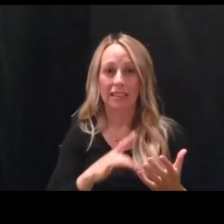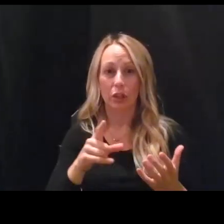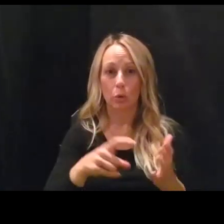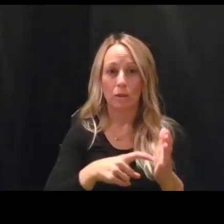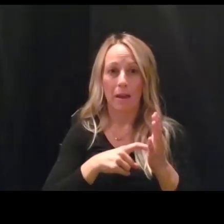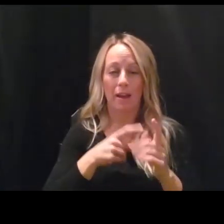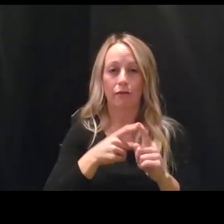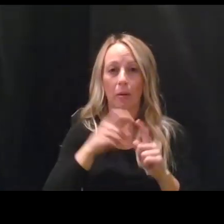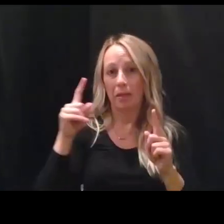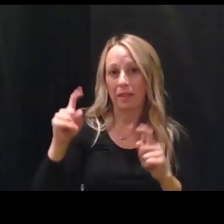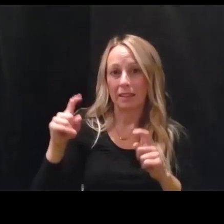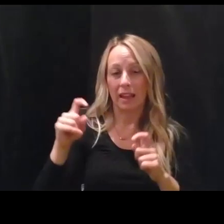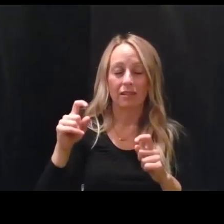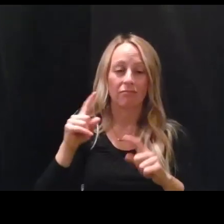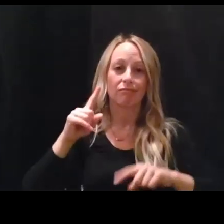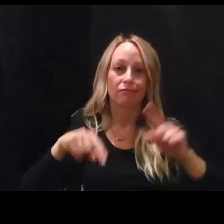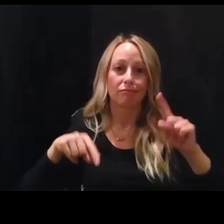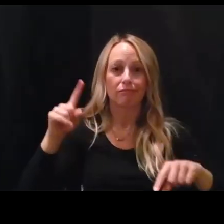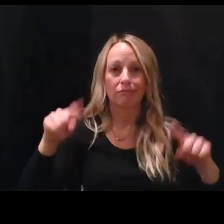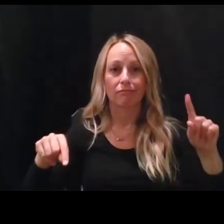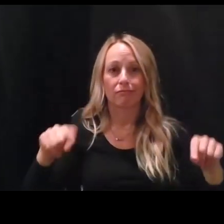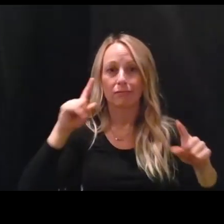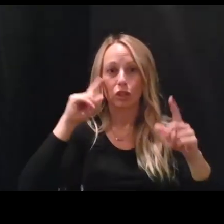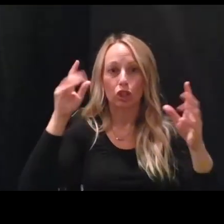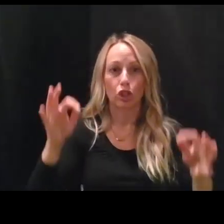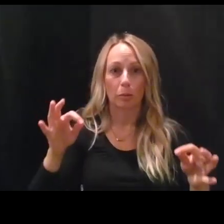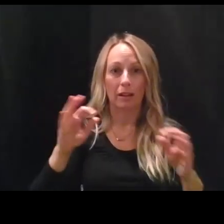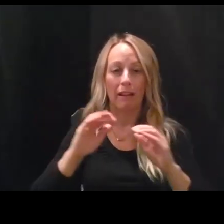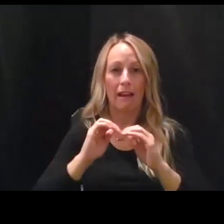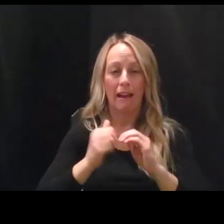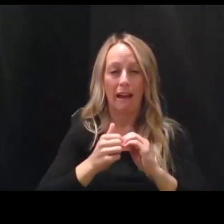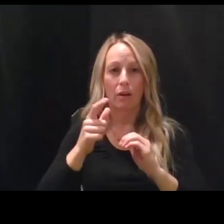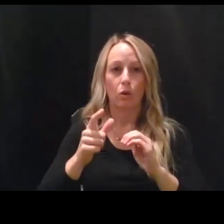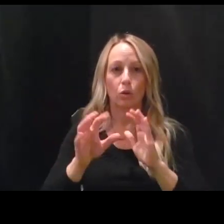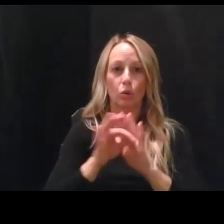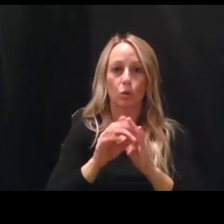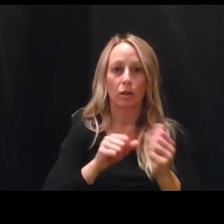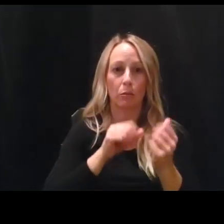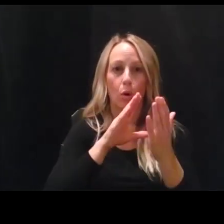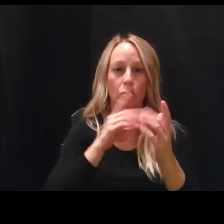test, all kinds of things that determine how, how you choose a method.